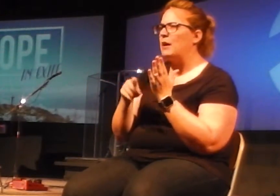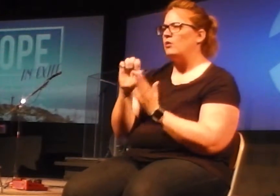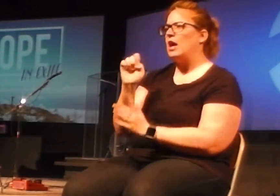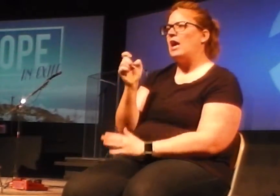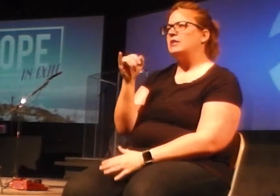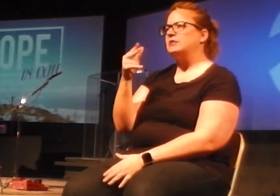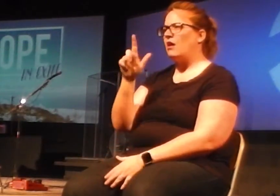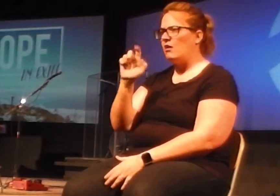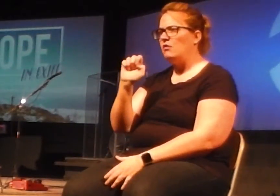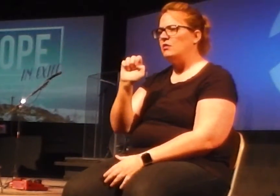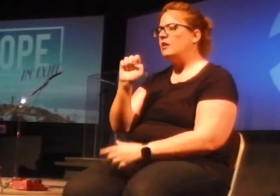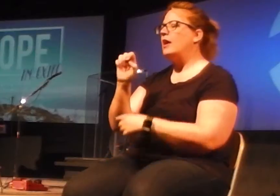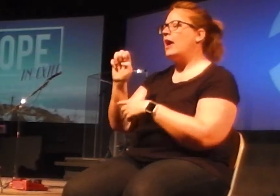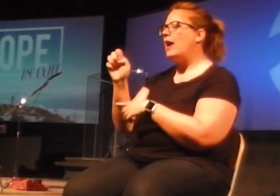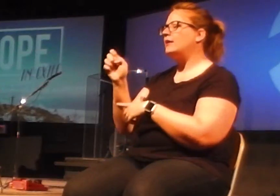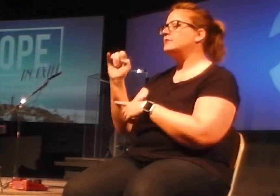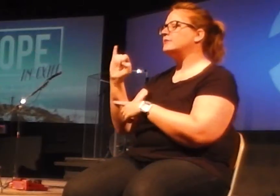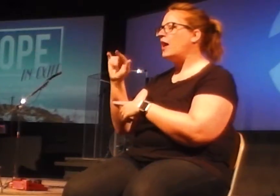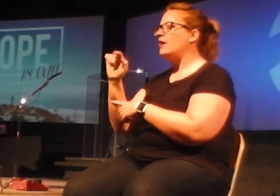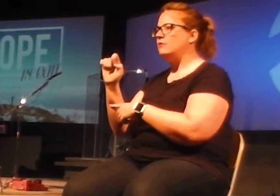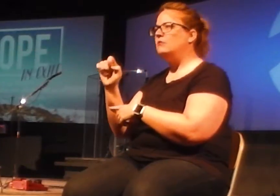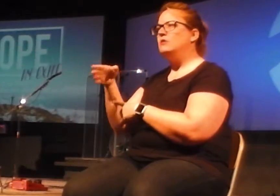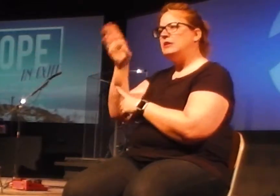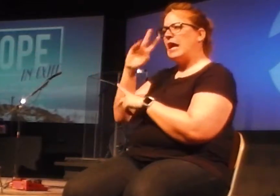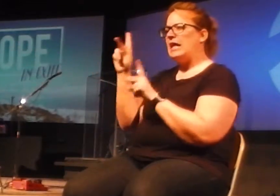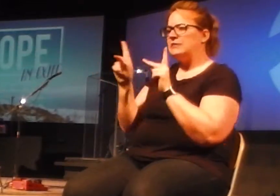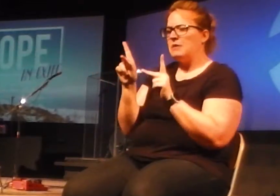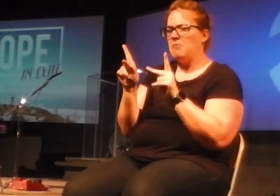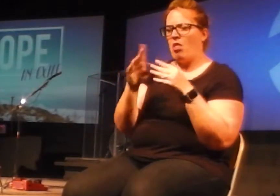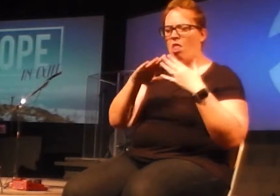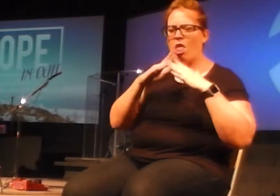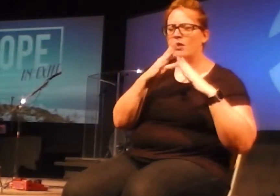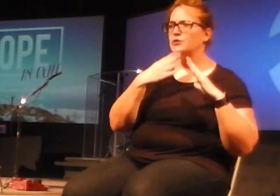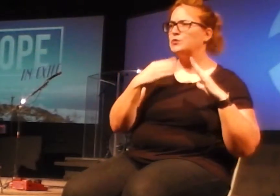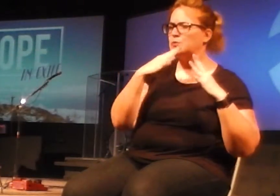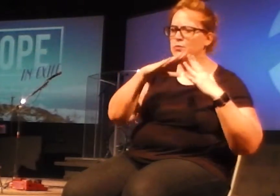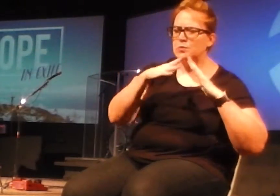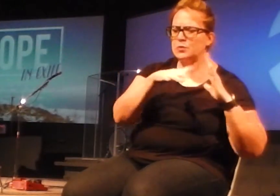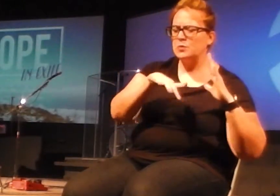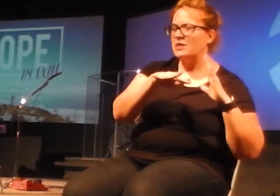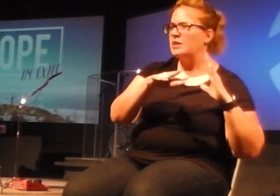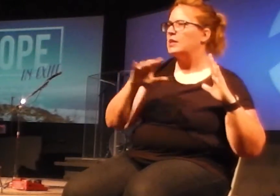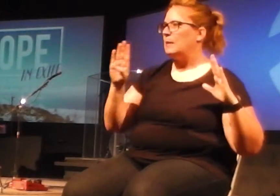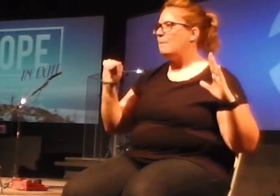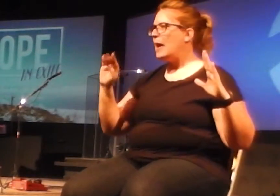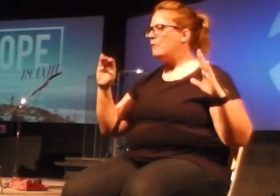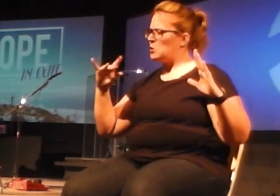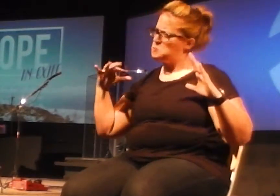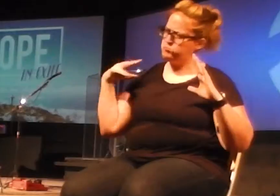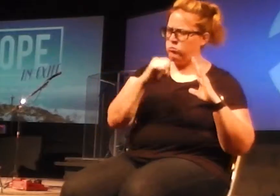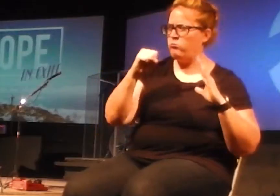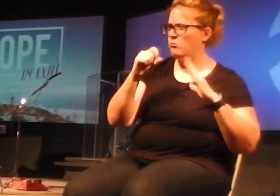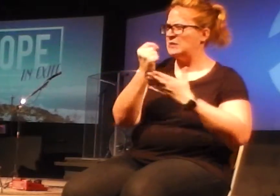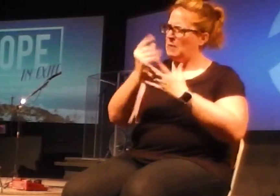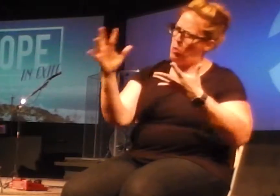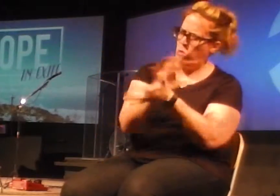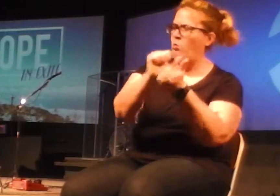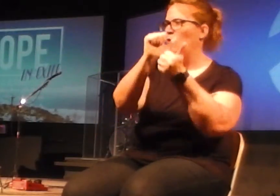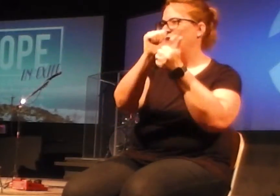people lose the city of Jerusalem, and it's sacked by the Babylonians, and the temple is destroyed, and they're carried off for